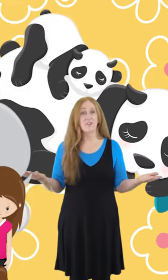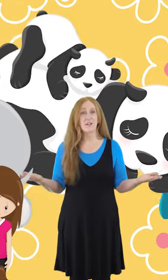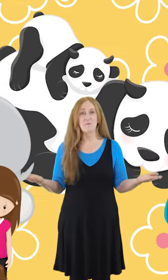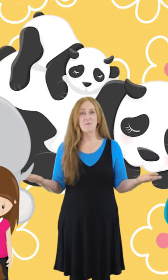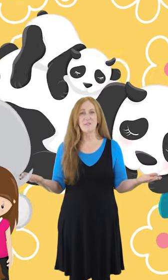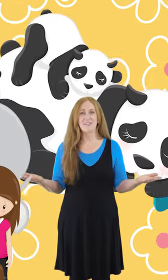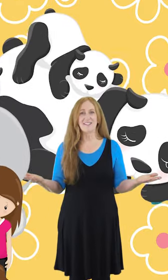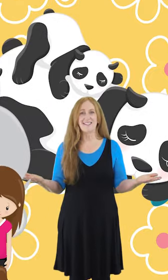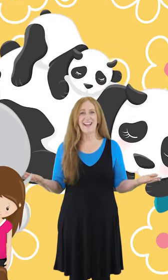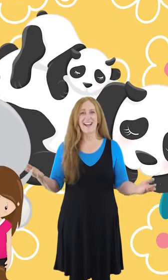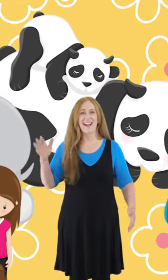learning with music today.